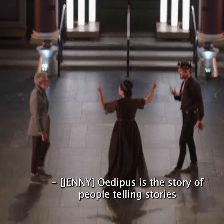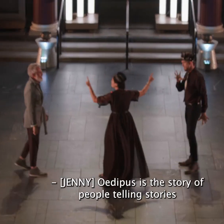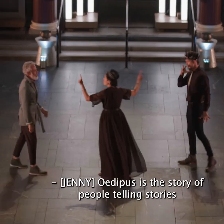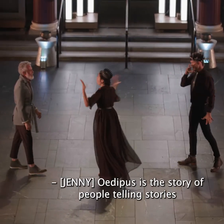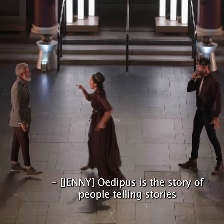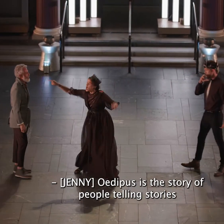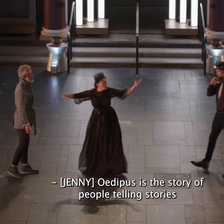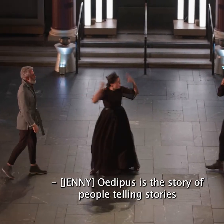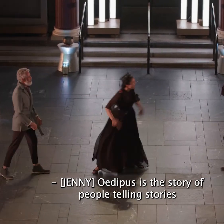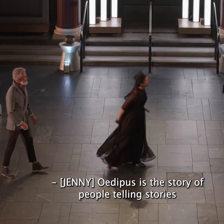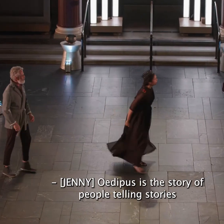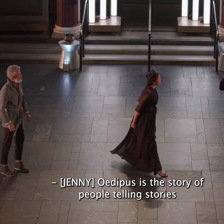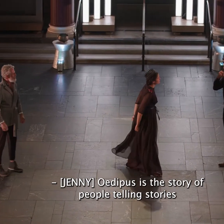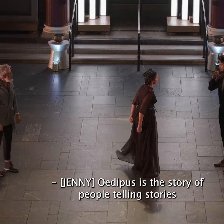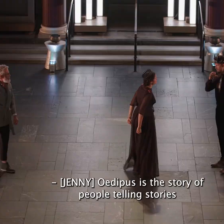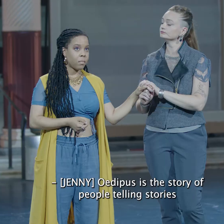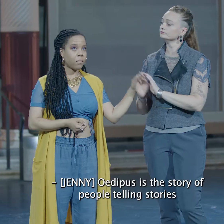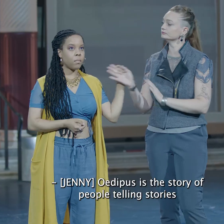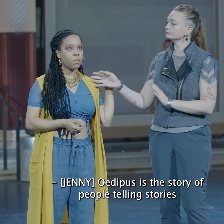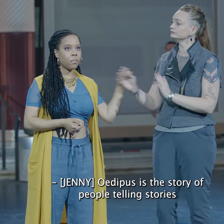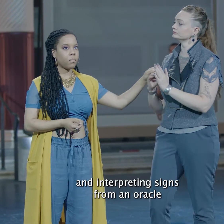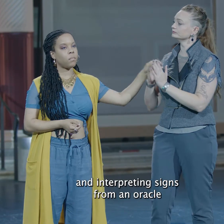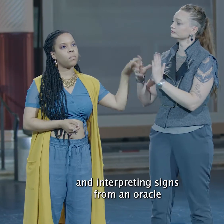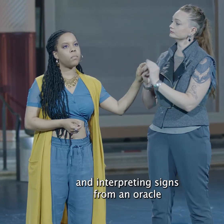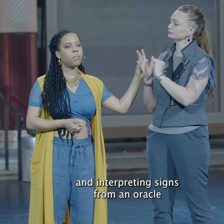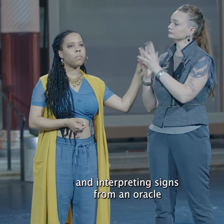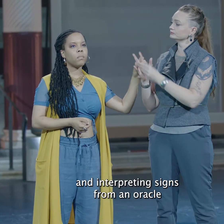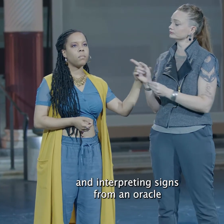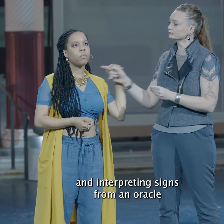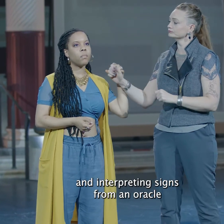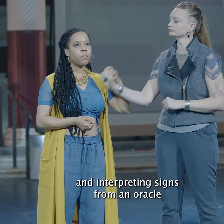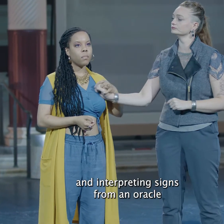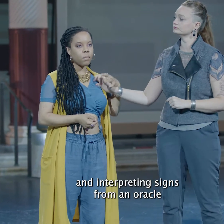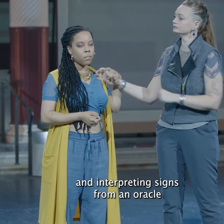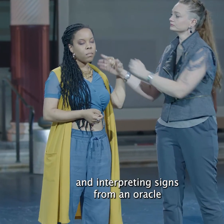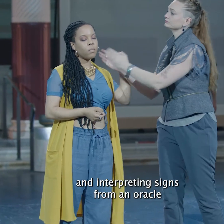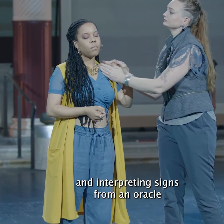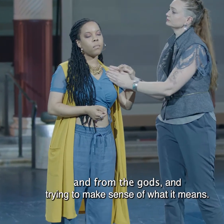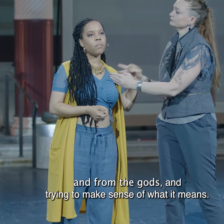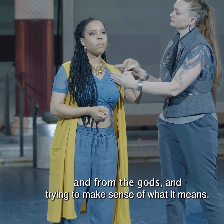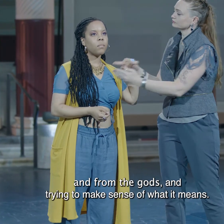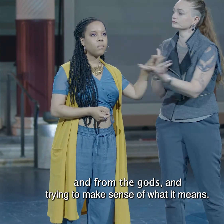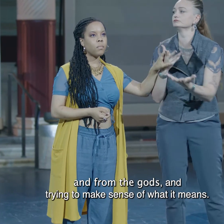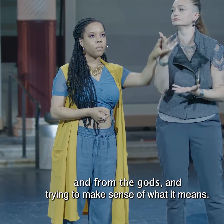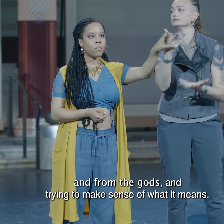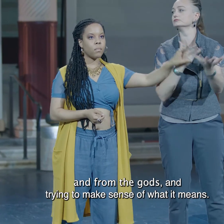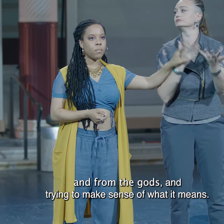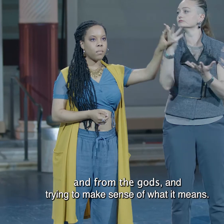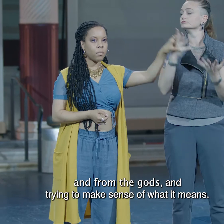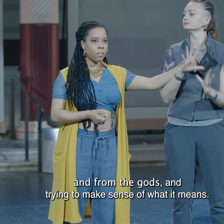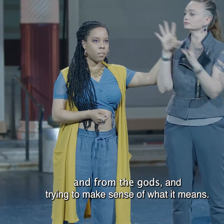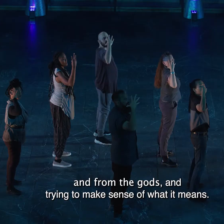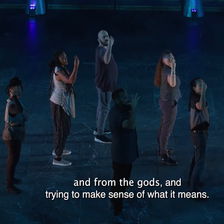Oedipus is the story of people telling stories and interpreting signs from an oracle and from the gods and